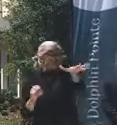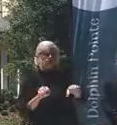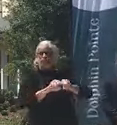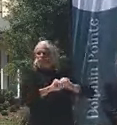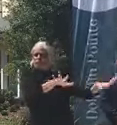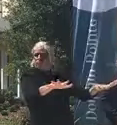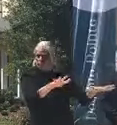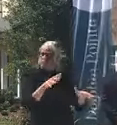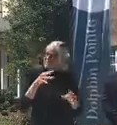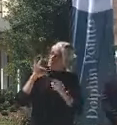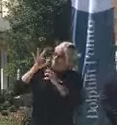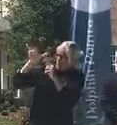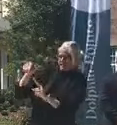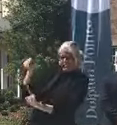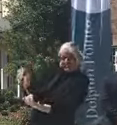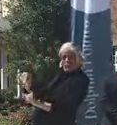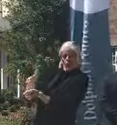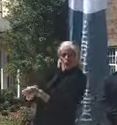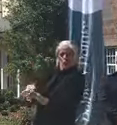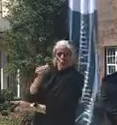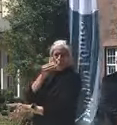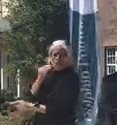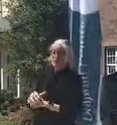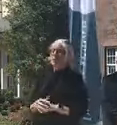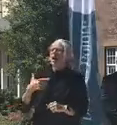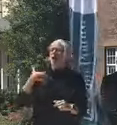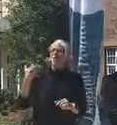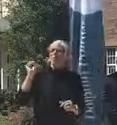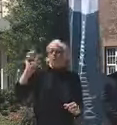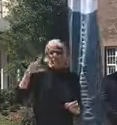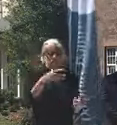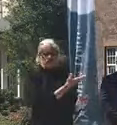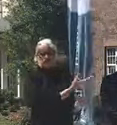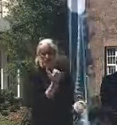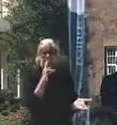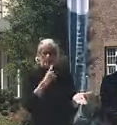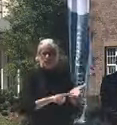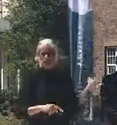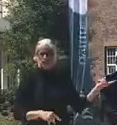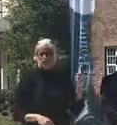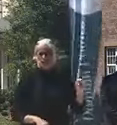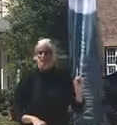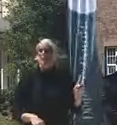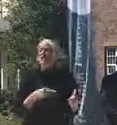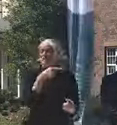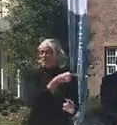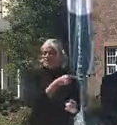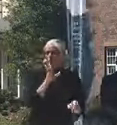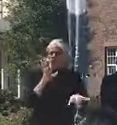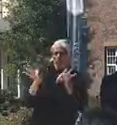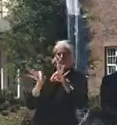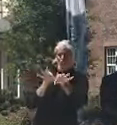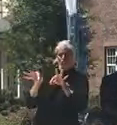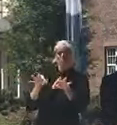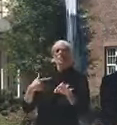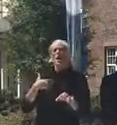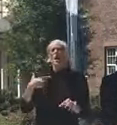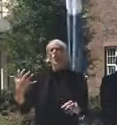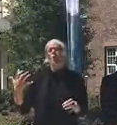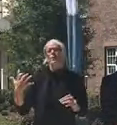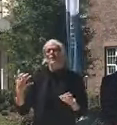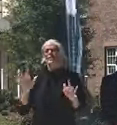I also want to just say I'm going to have the secretary come up and say a few words. But I also just want to